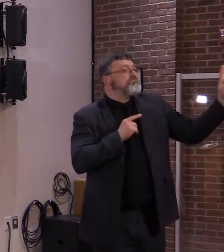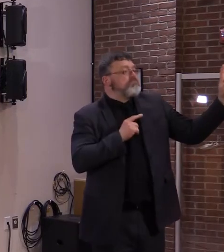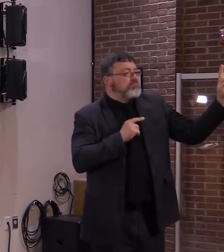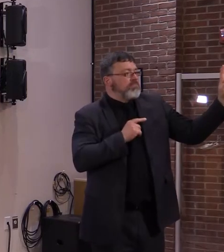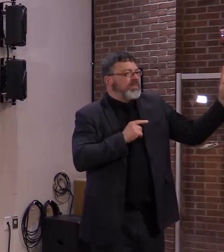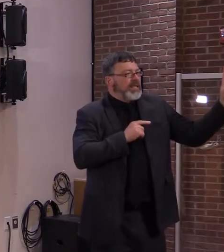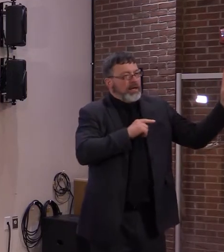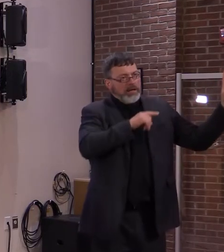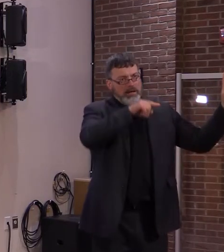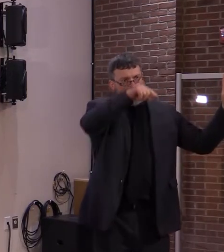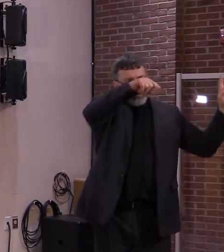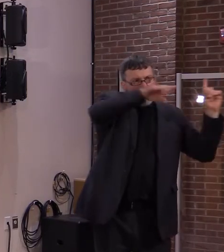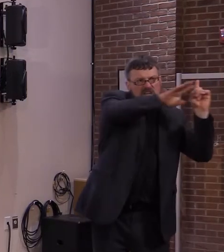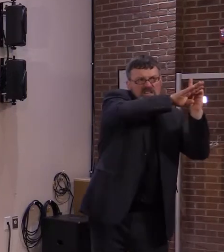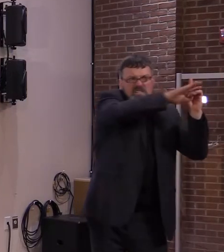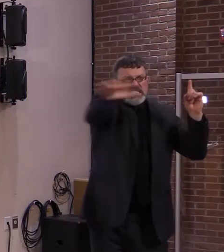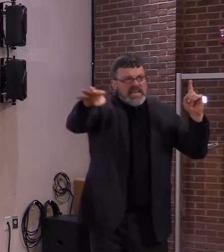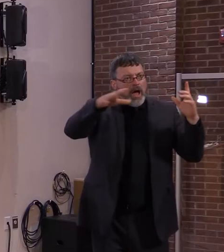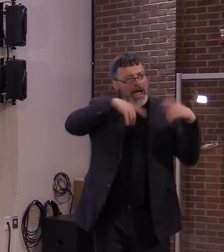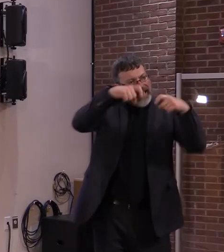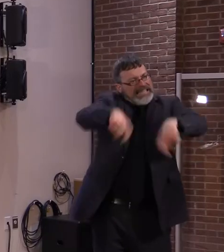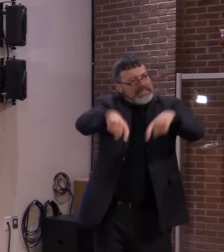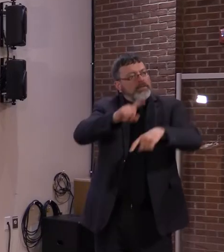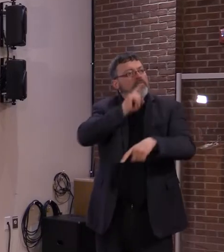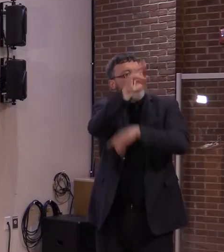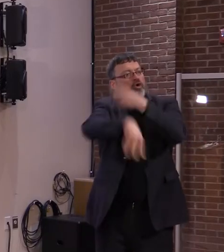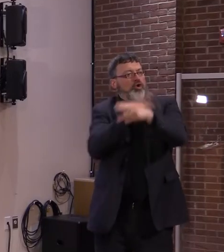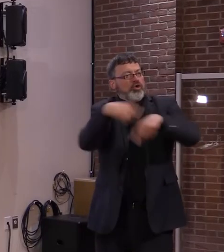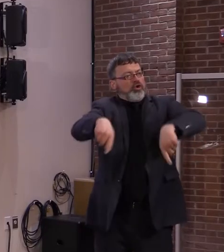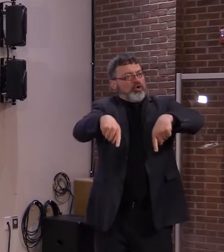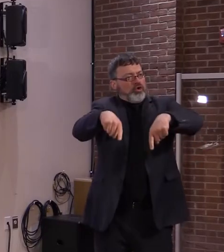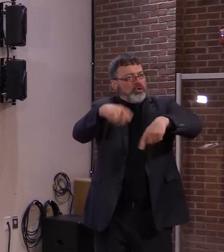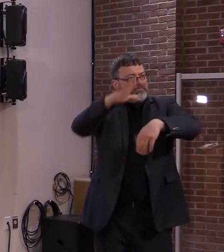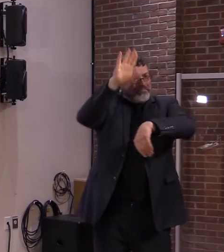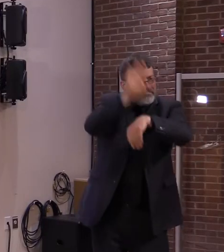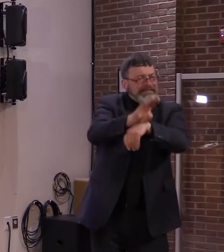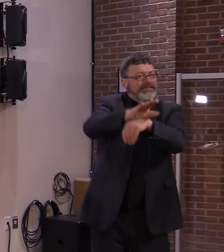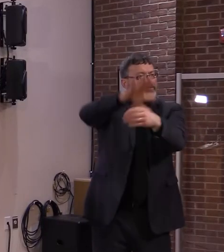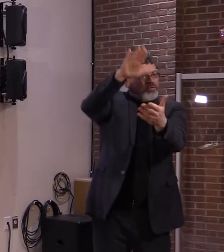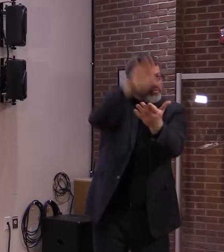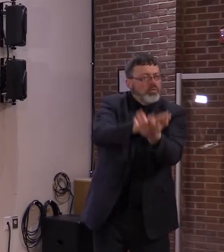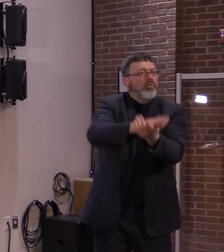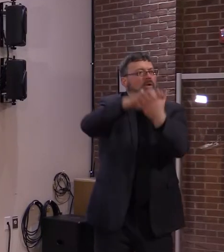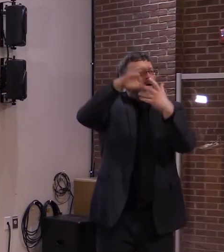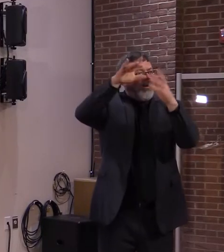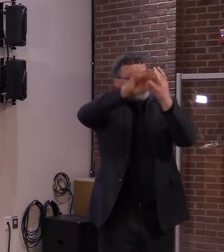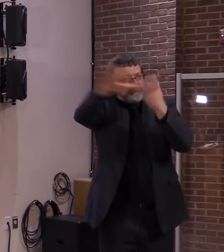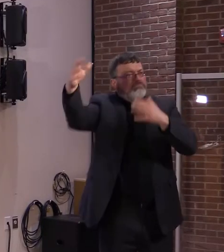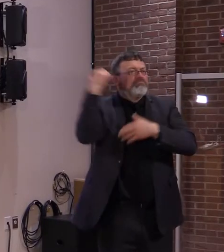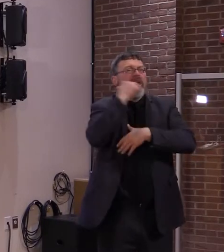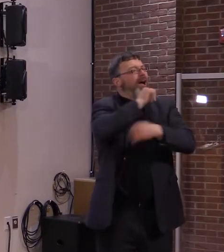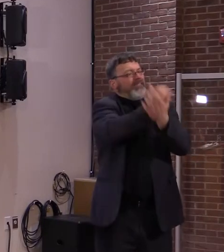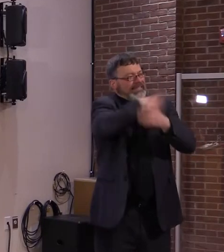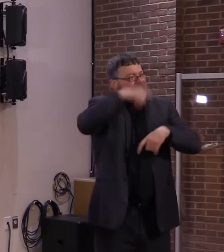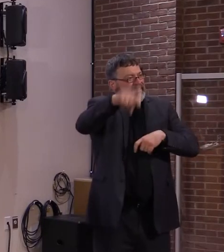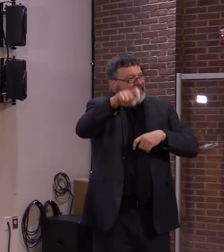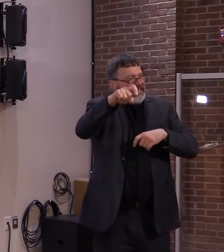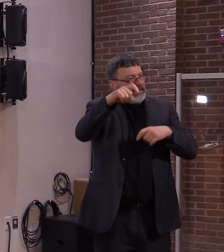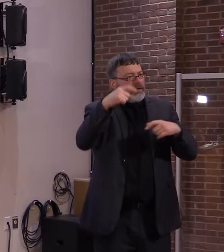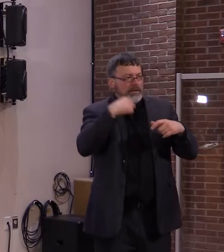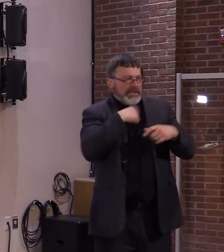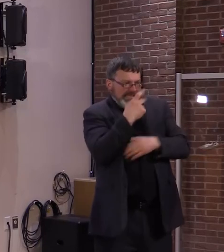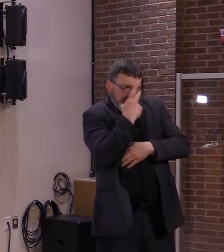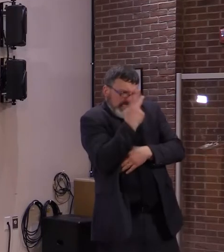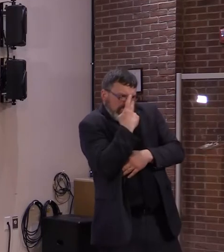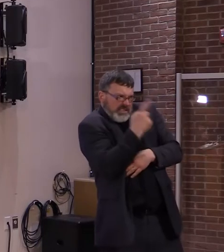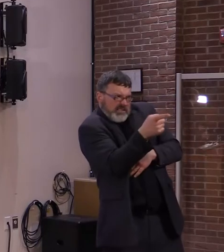research study that is then done with human beings to either prove